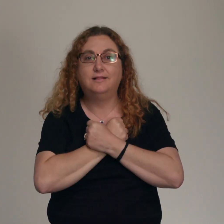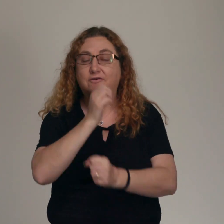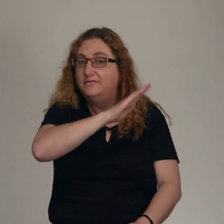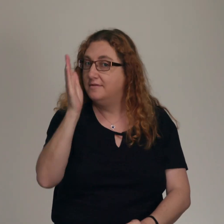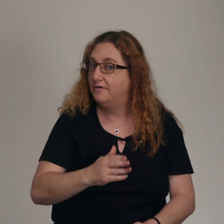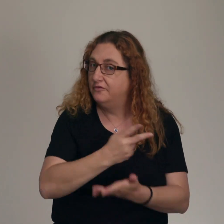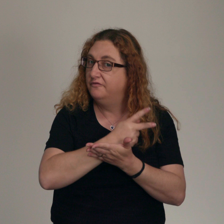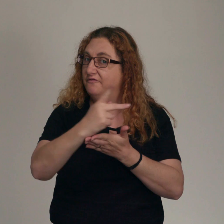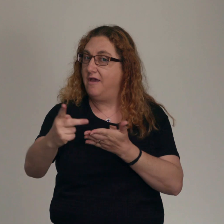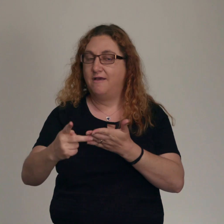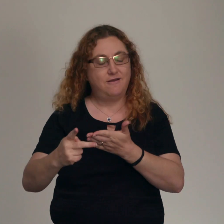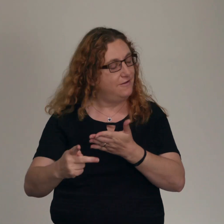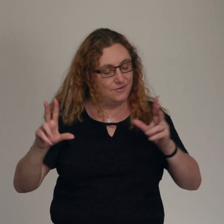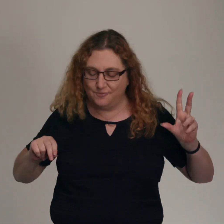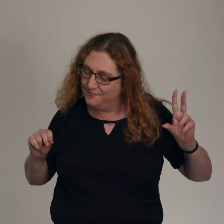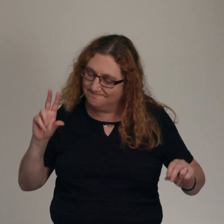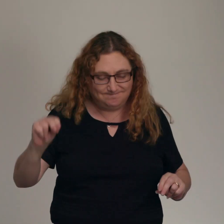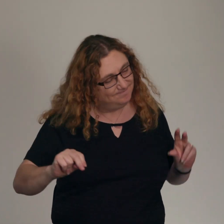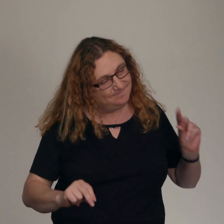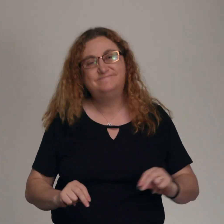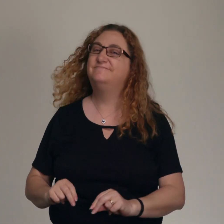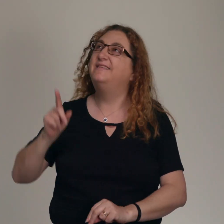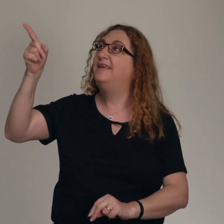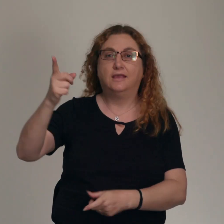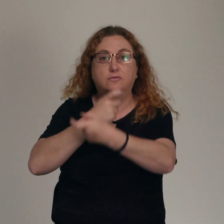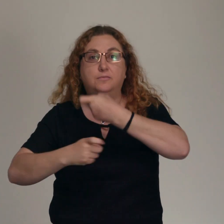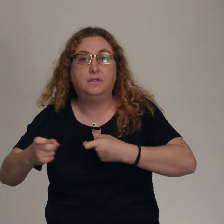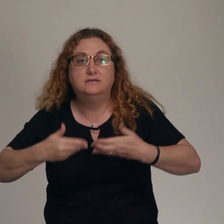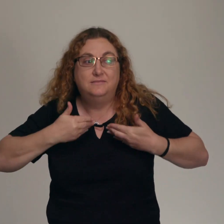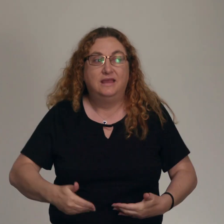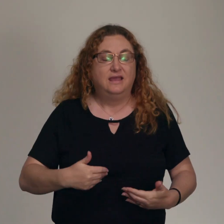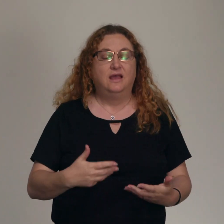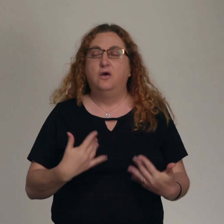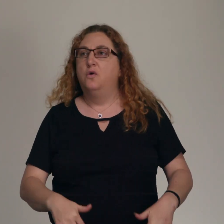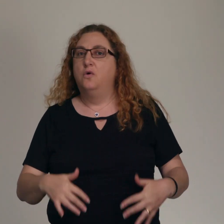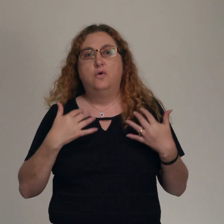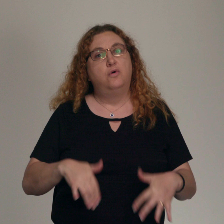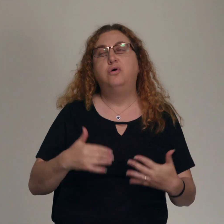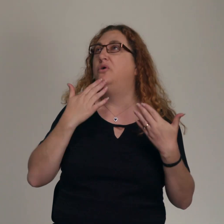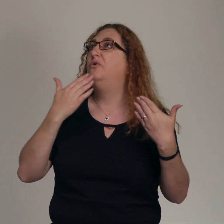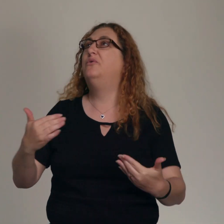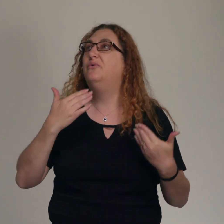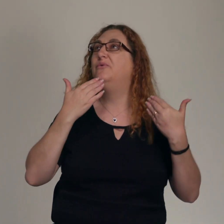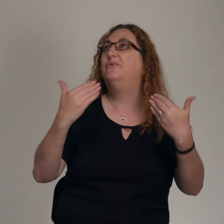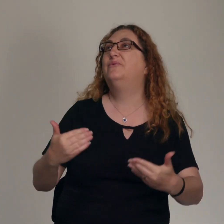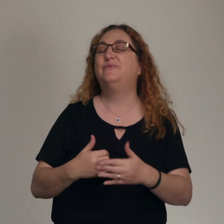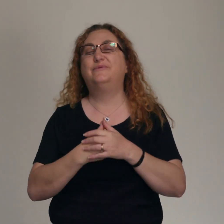love And then You would take my place And